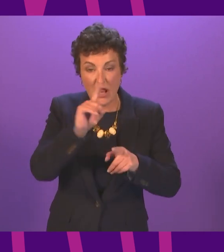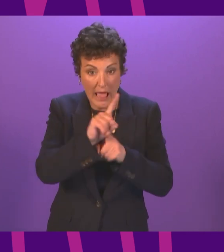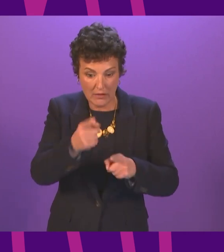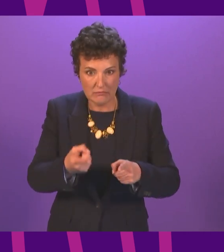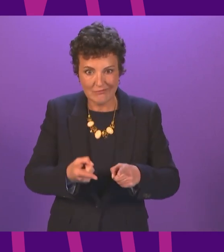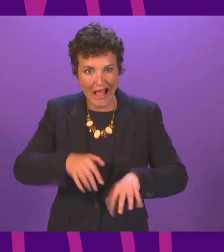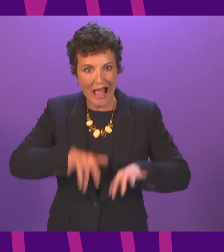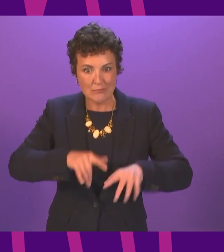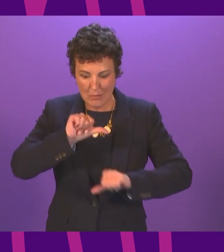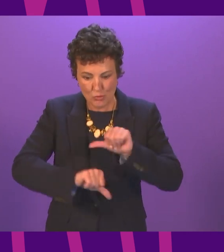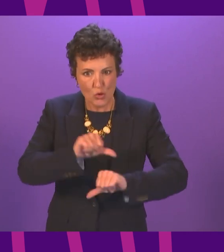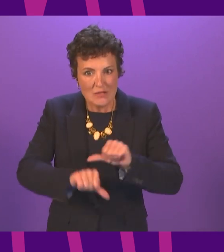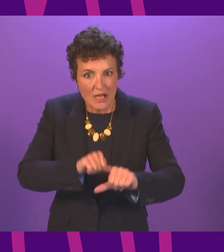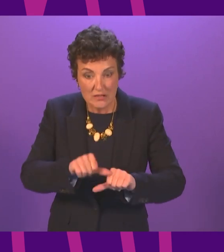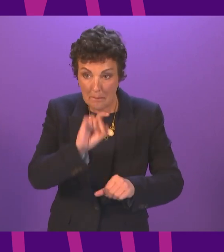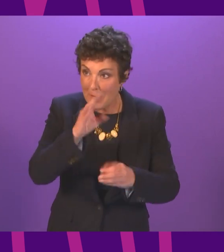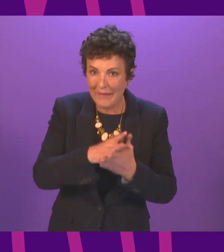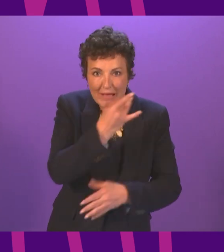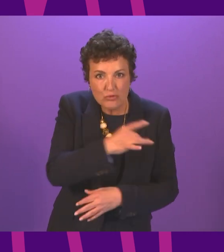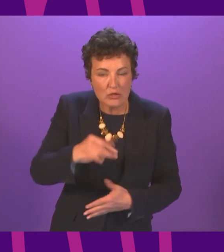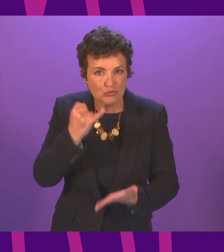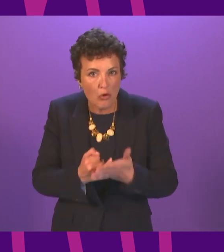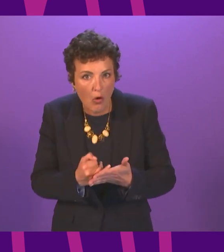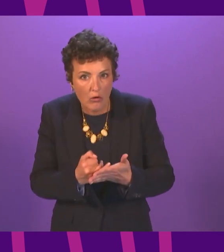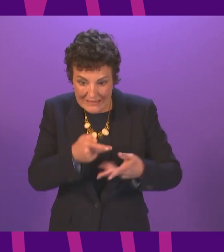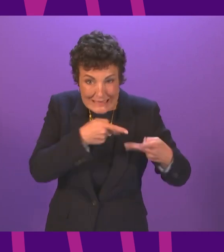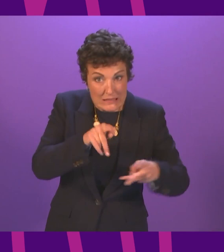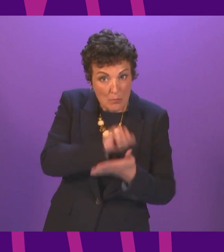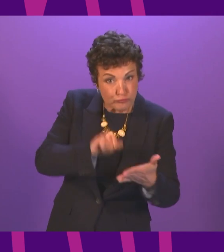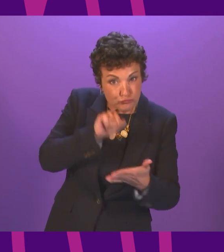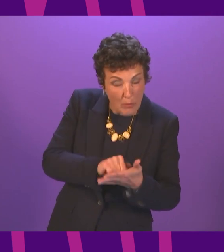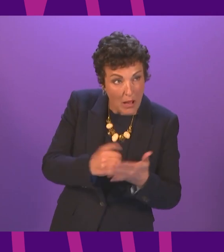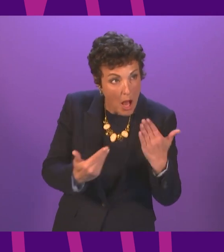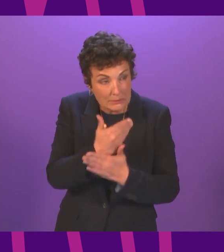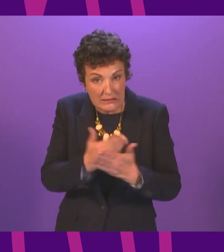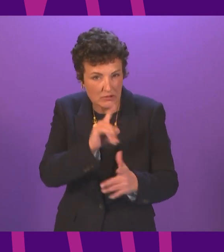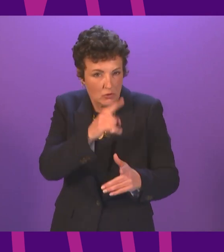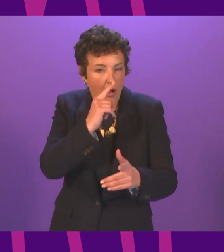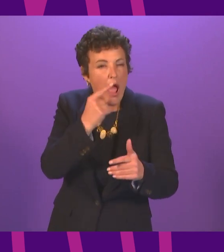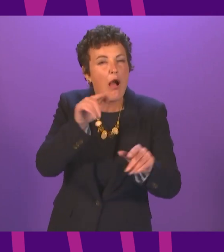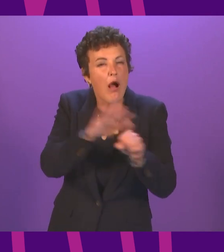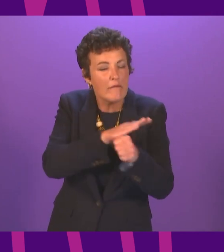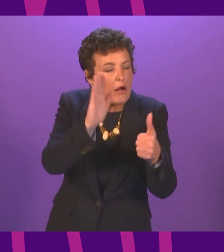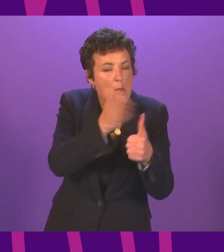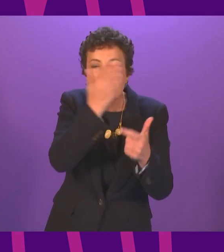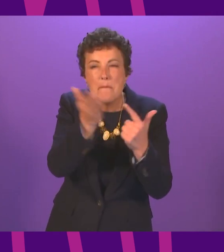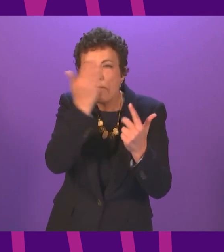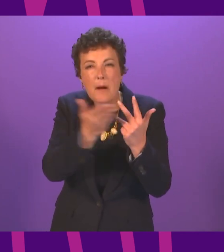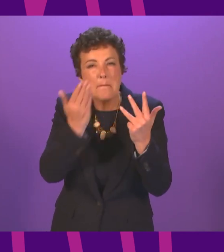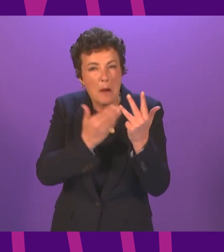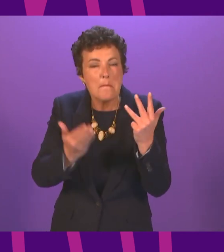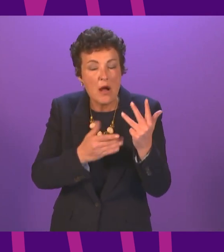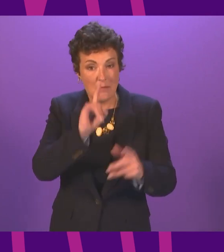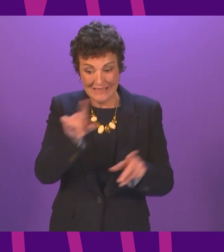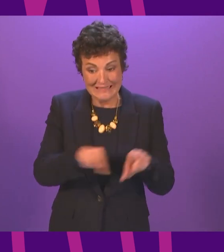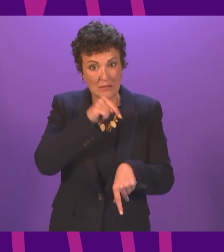as to whether or not addresses are up to date, as to whether systems are being updated satisfactorily in that respect. But then also essentially